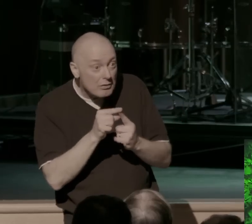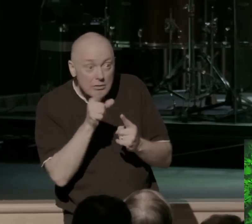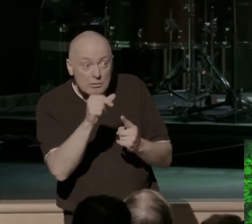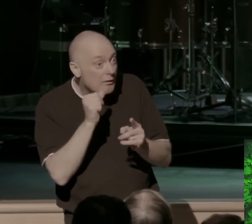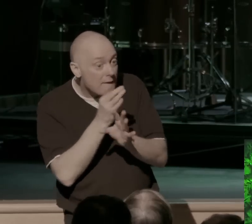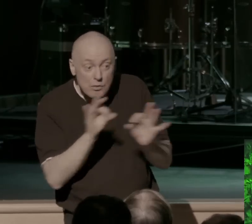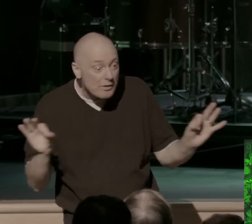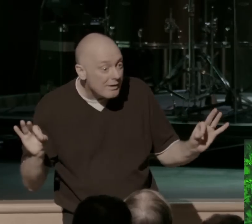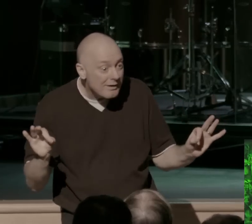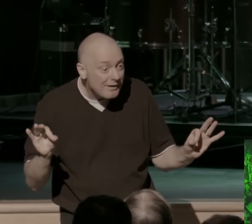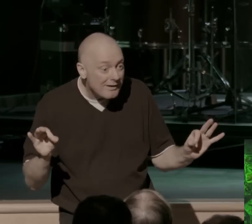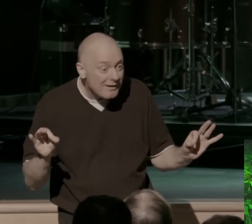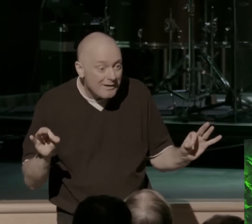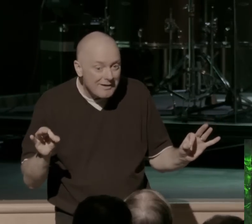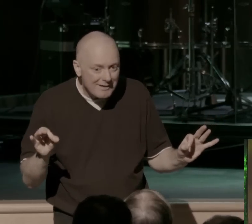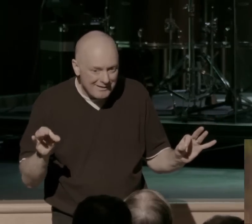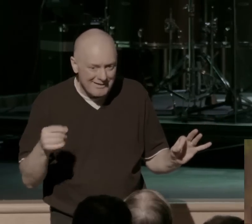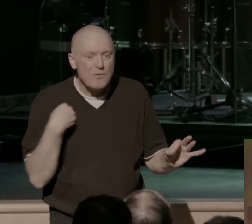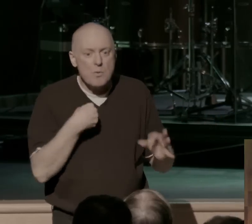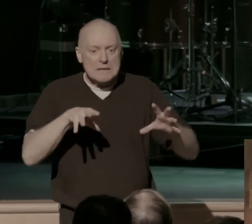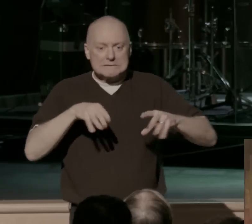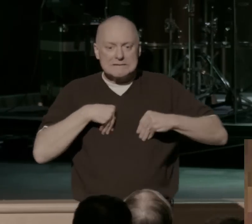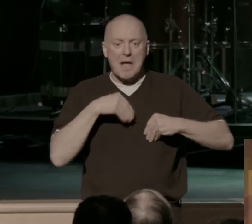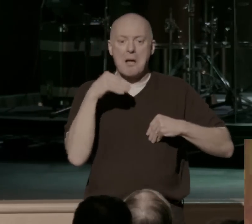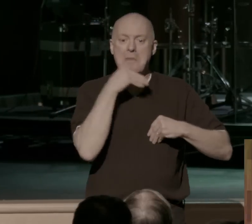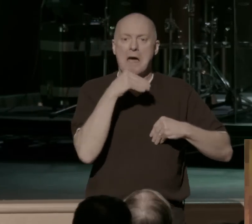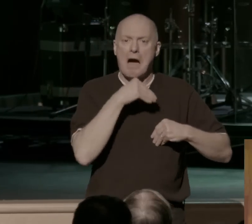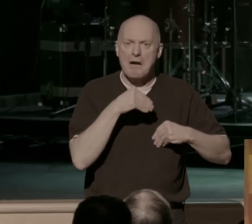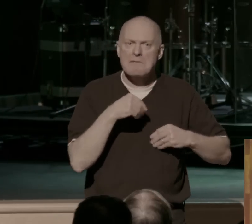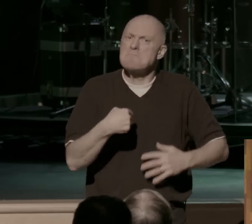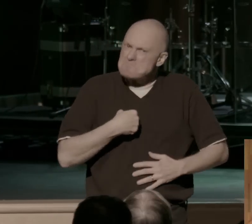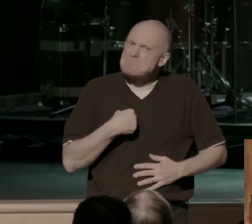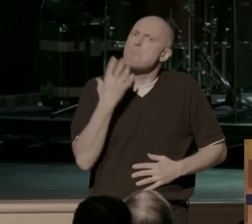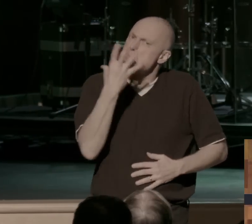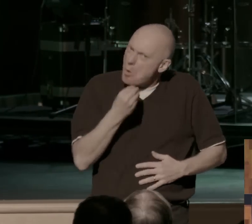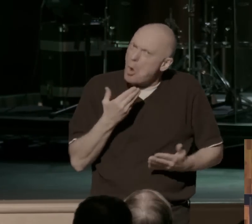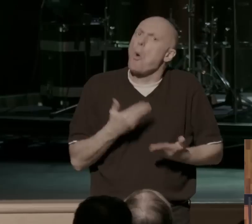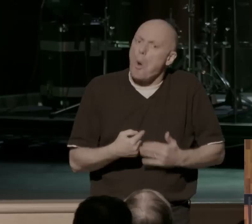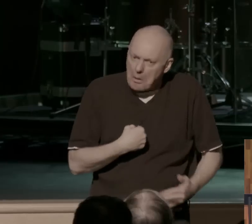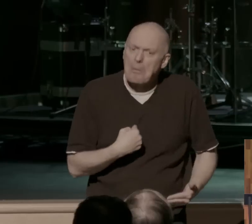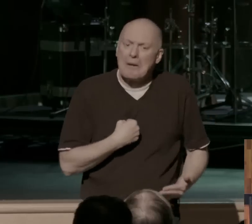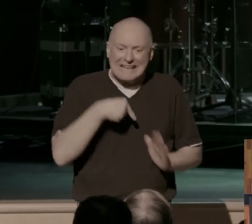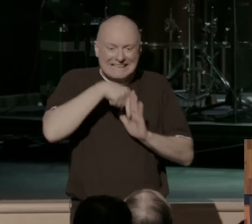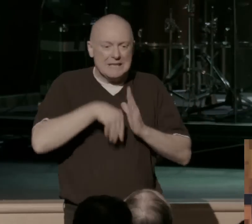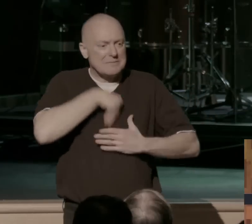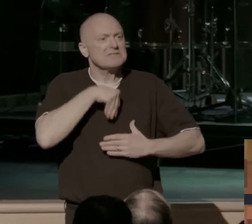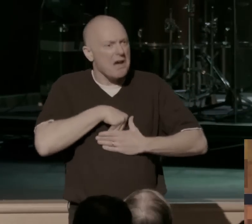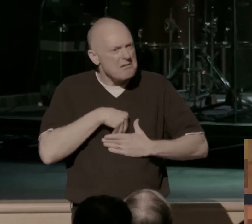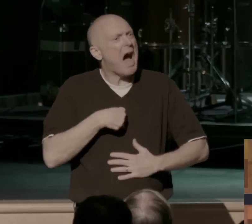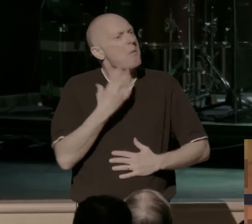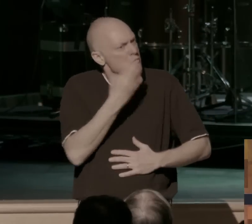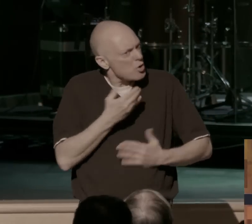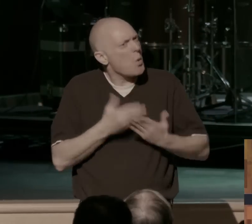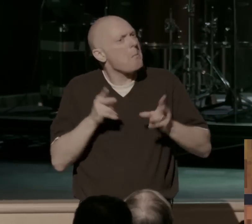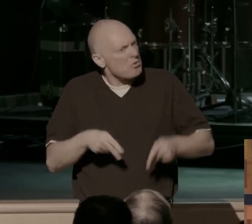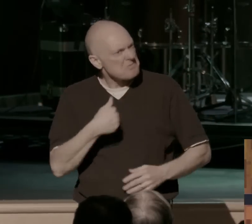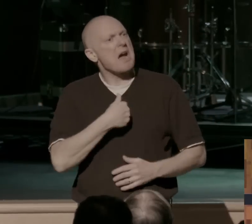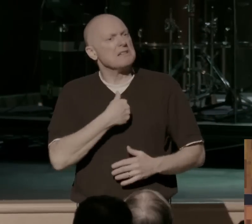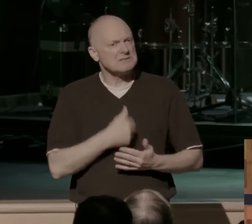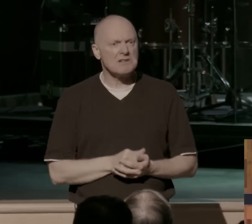And I think we've been sold this lie, this lie that, no, we're actually doing pretty good. Like, deep down inside, like, I'm a pretty good person, and all I need to do is